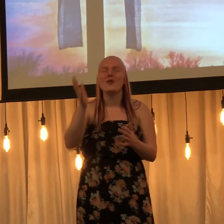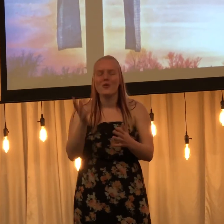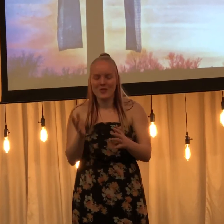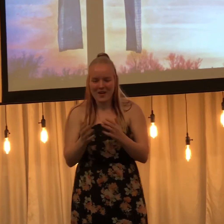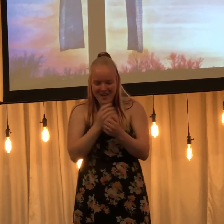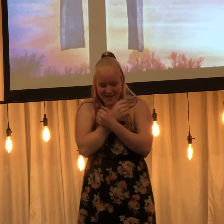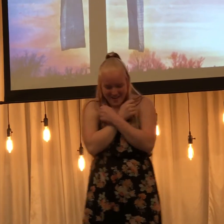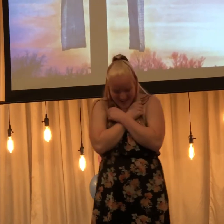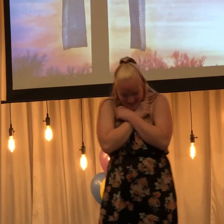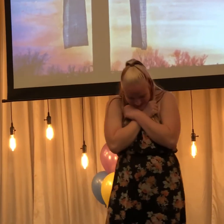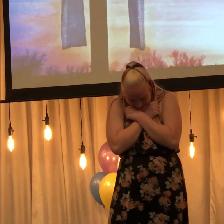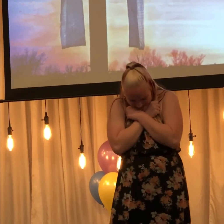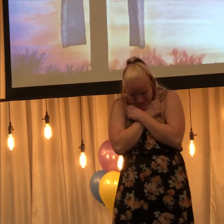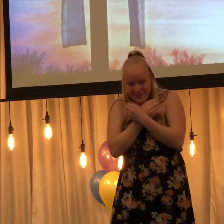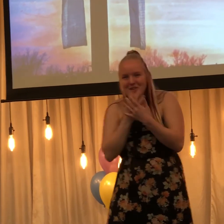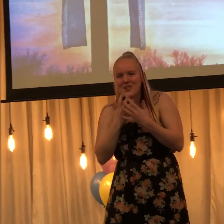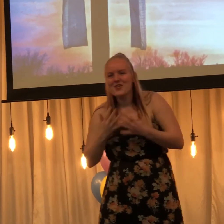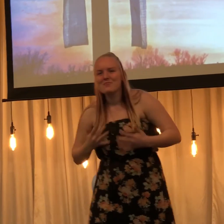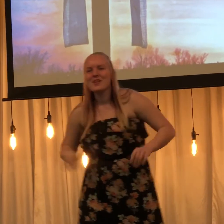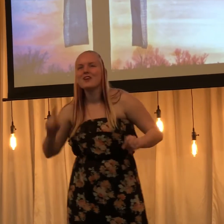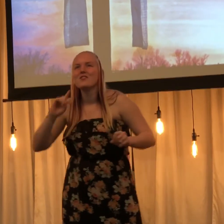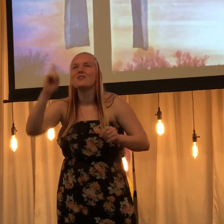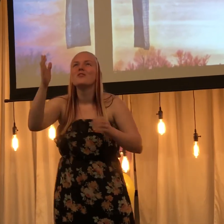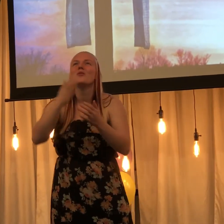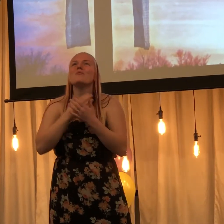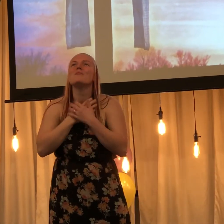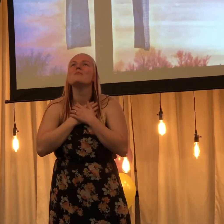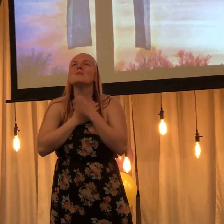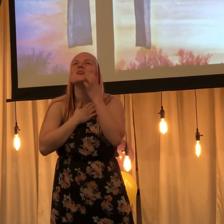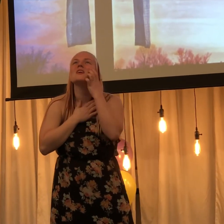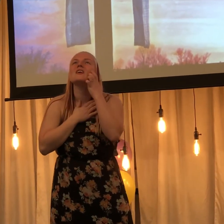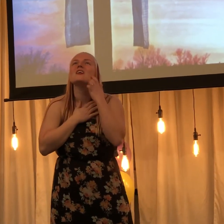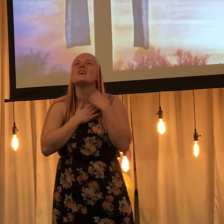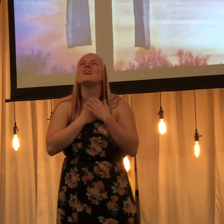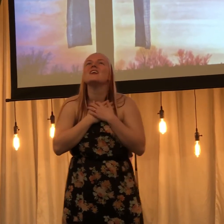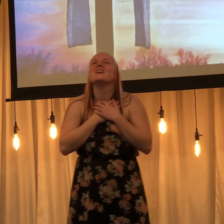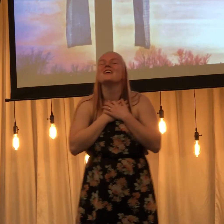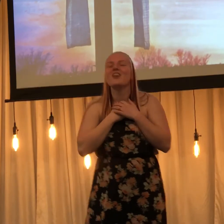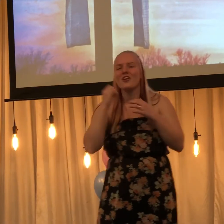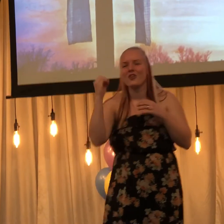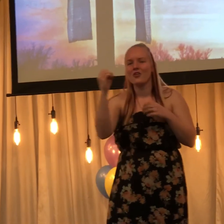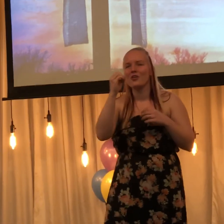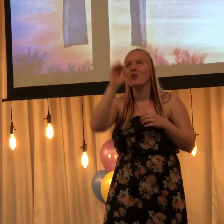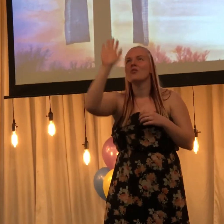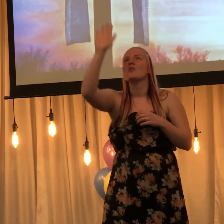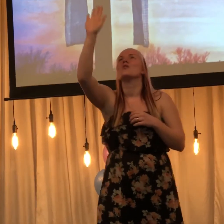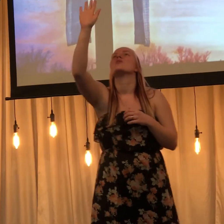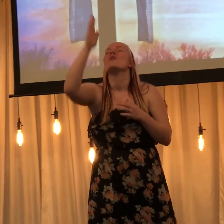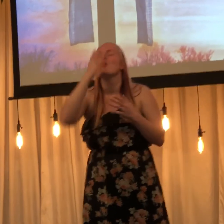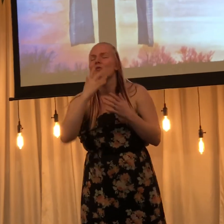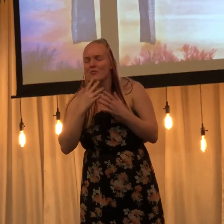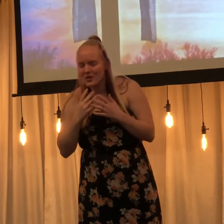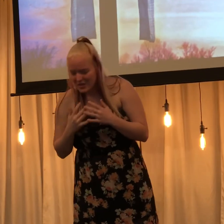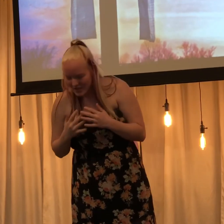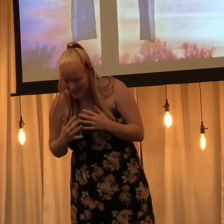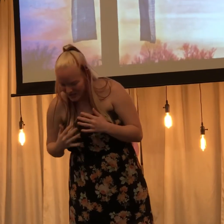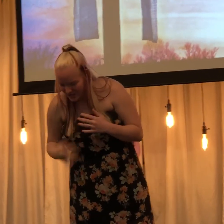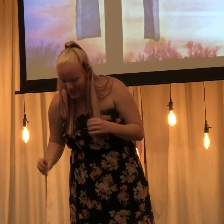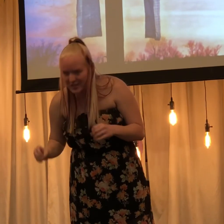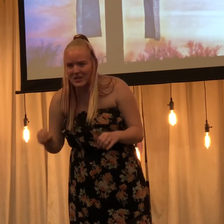love live for me Oh, your love